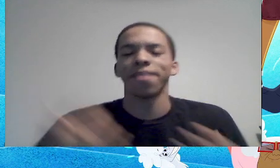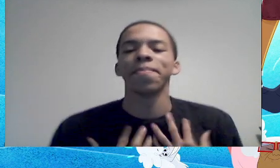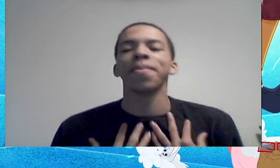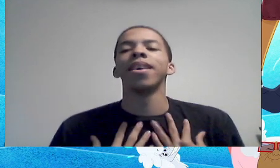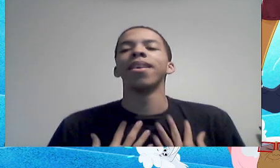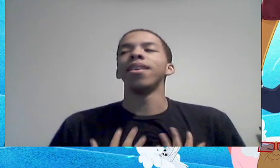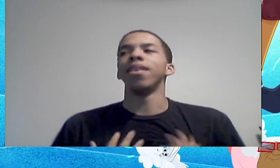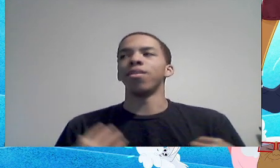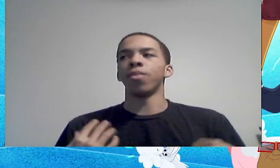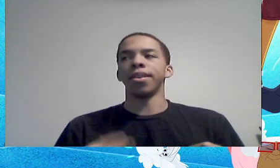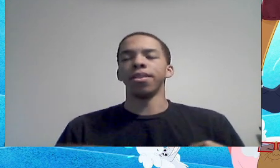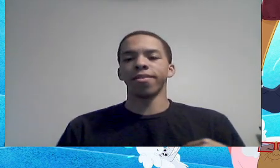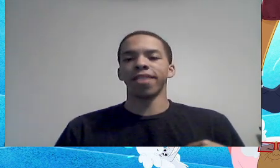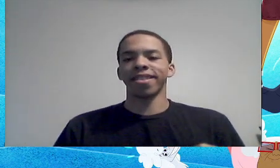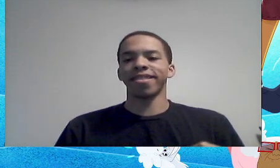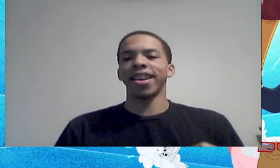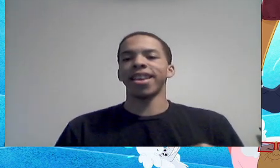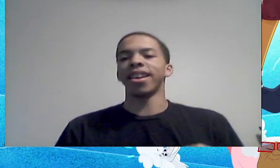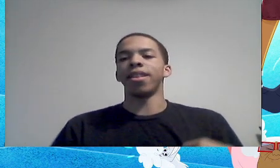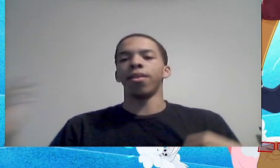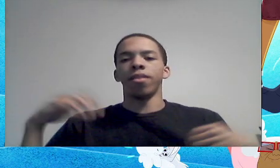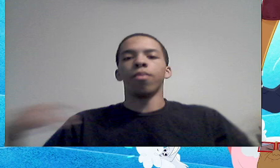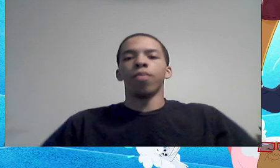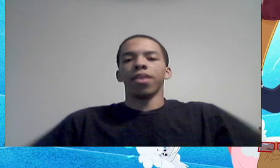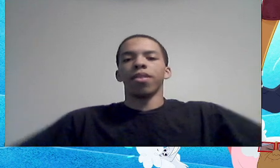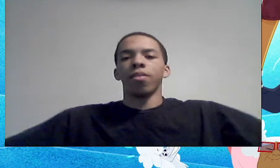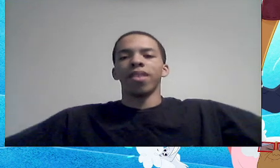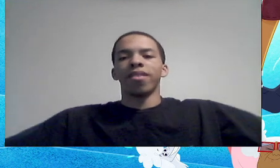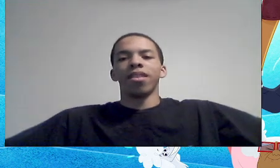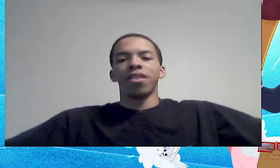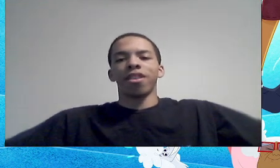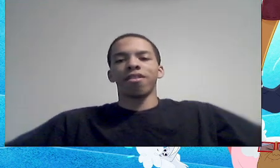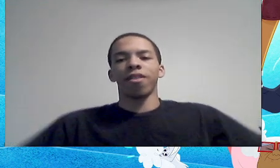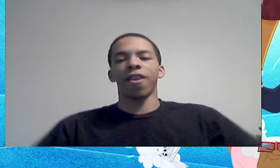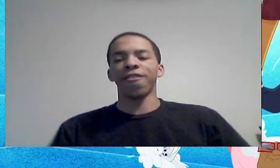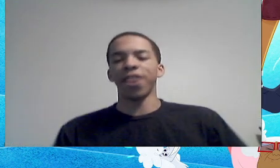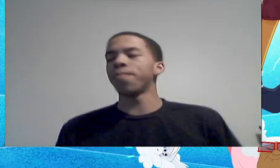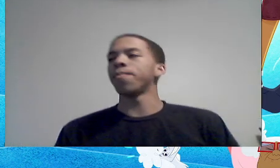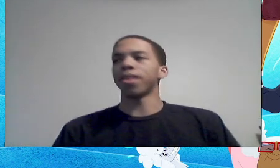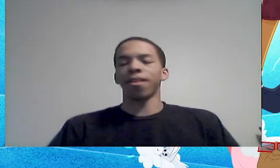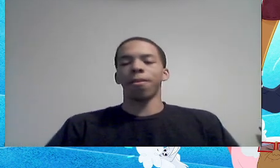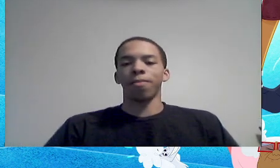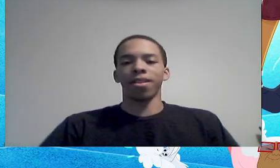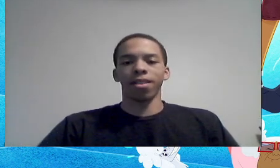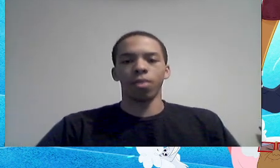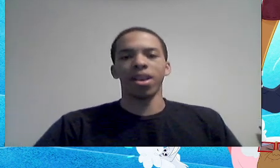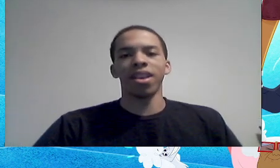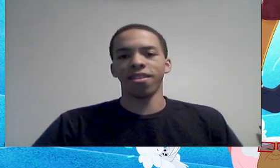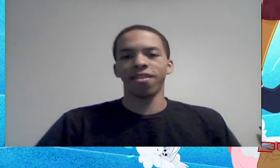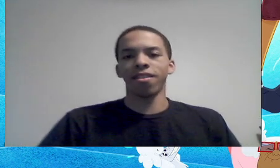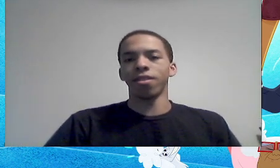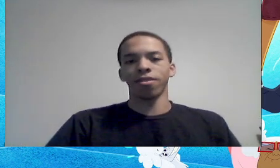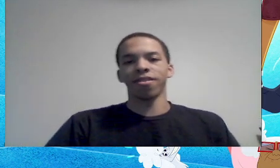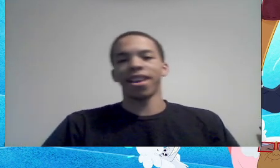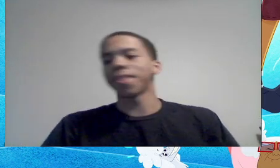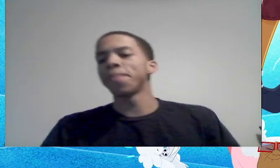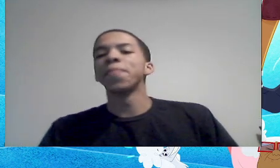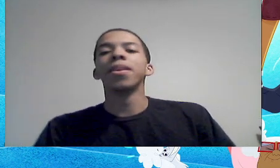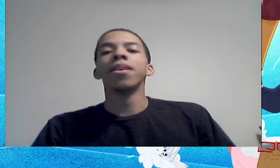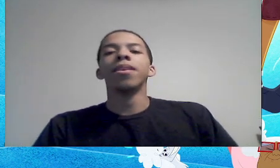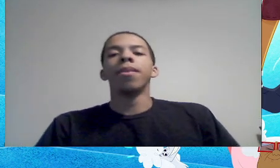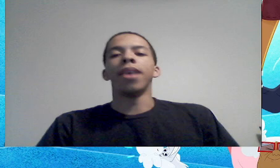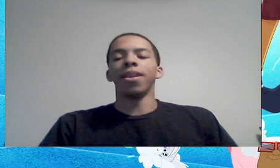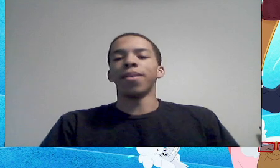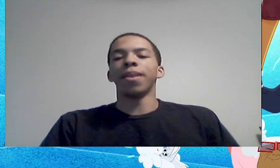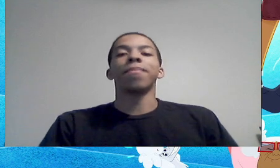blanket, to where he looks like a snake, and then where the rest of the jester outfit, because that's basically what Hiss looks like,